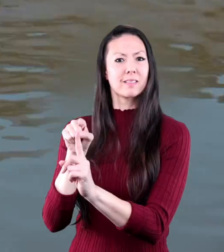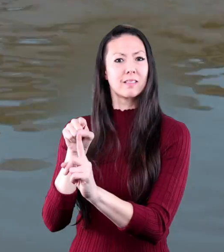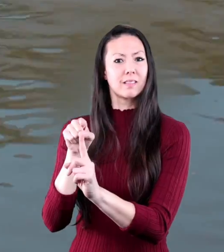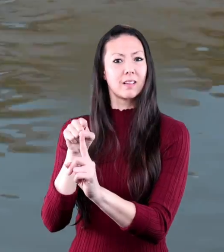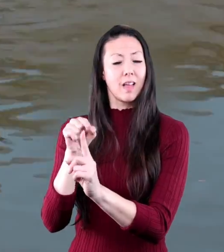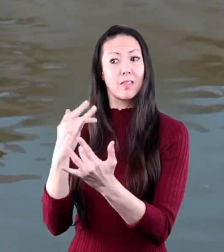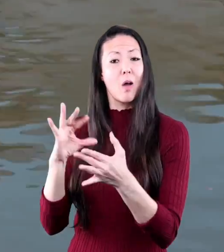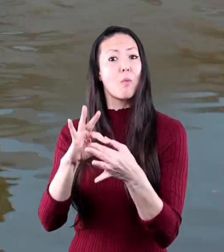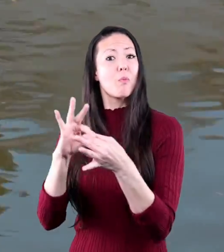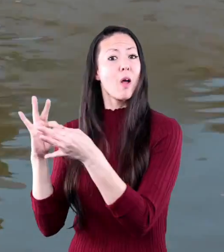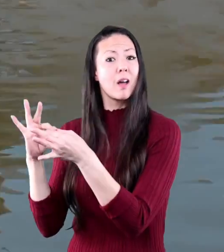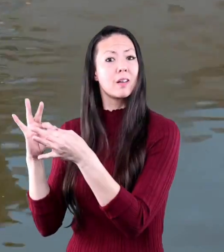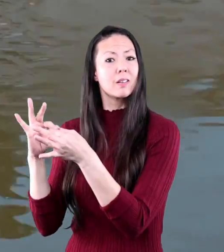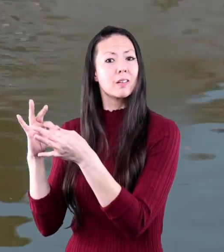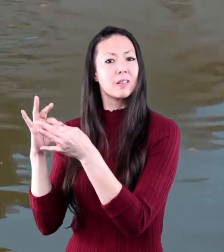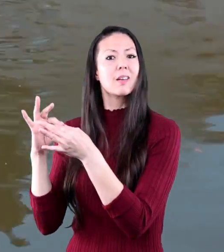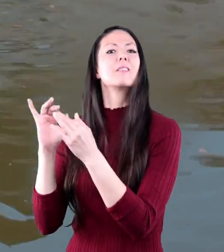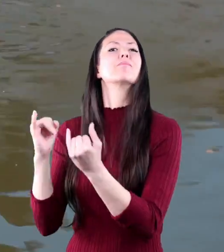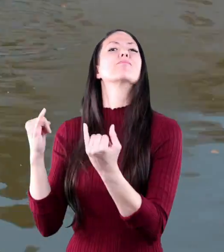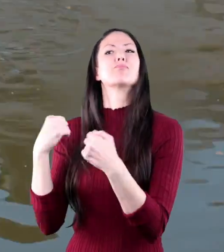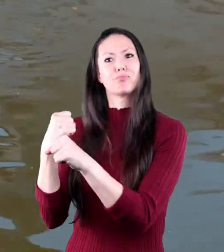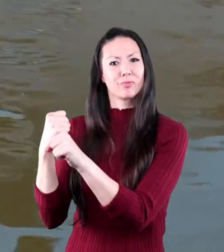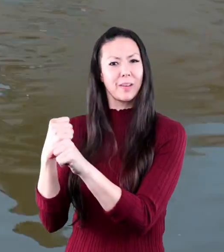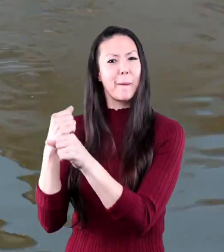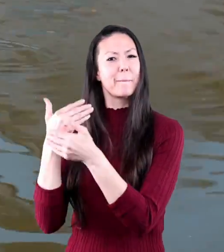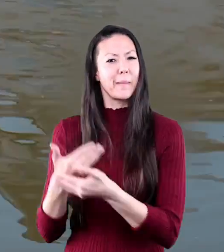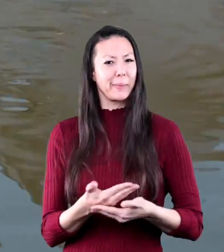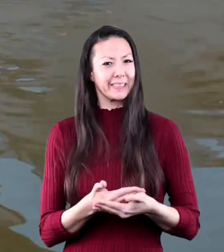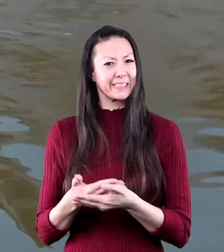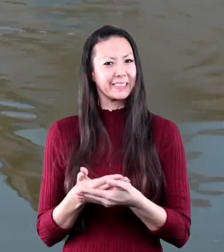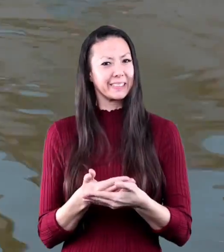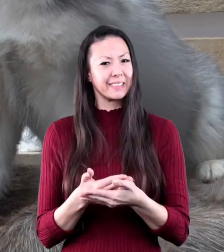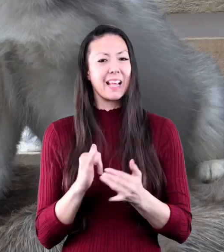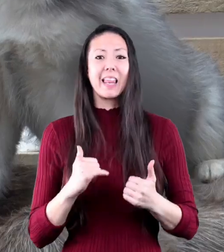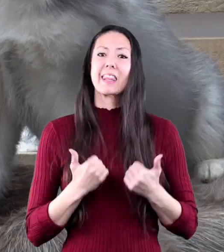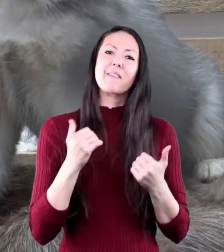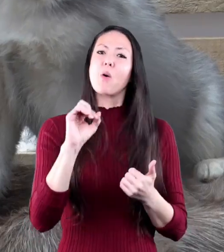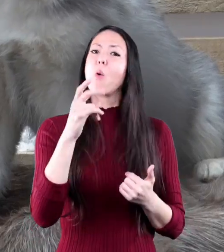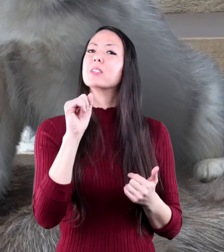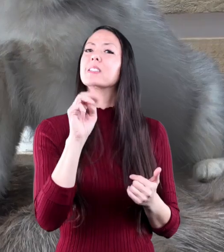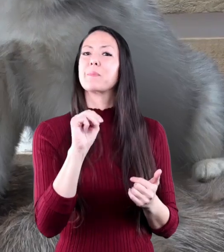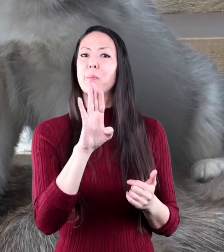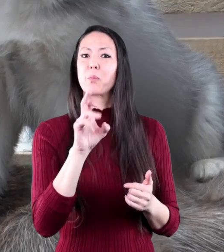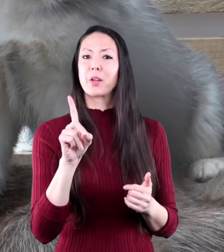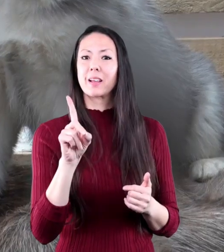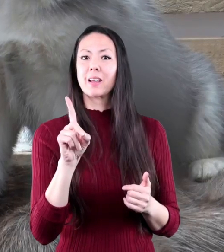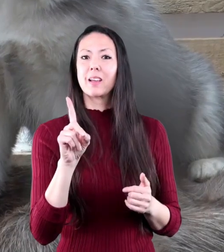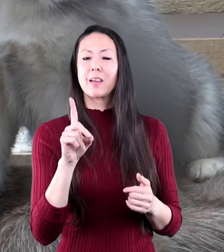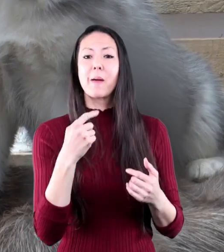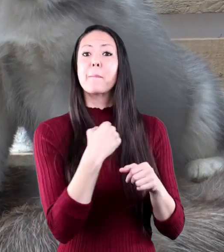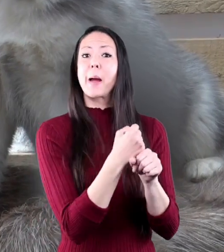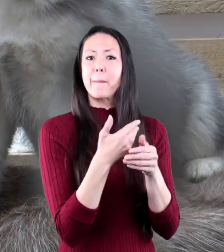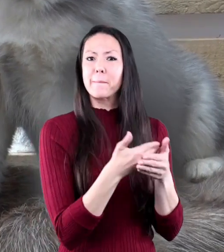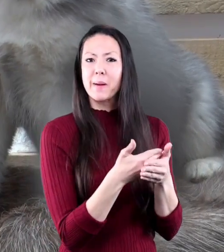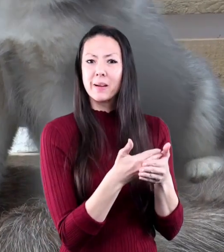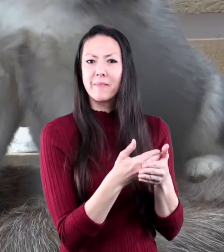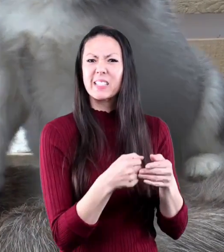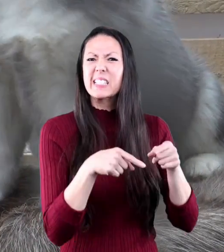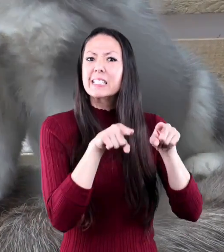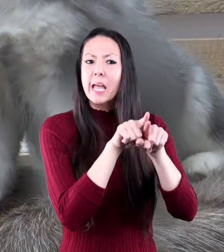that are related genetically and can breed to have babies living organisms breed or make babies of the same species